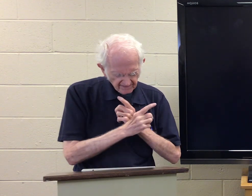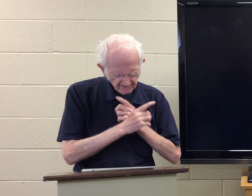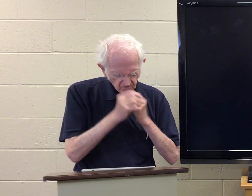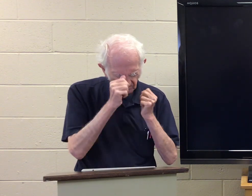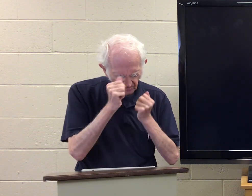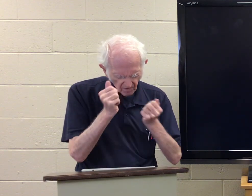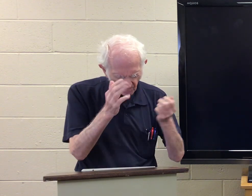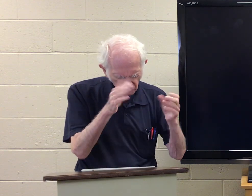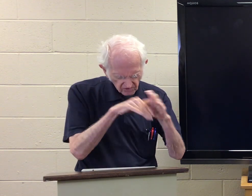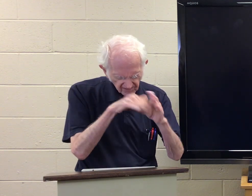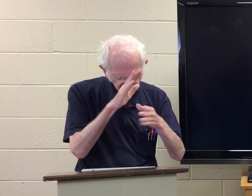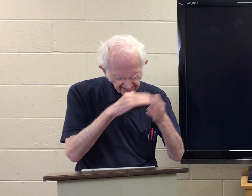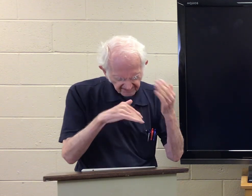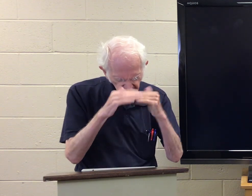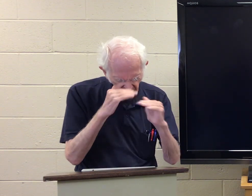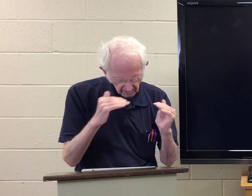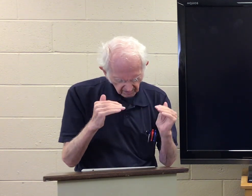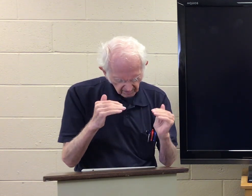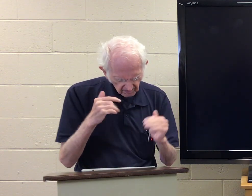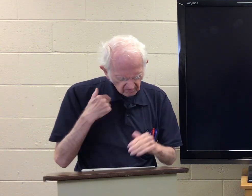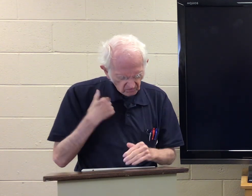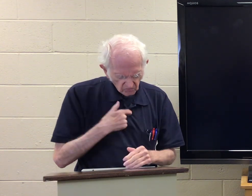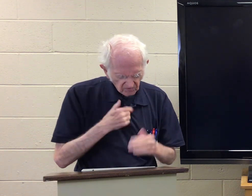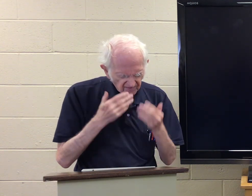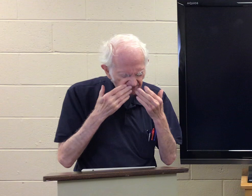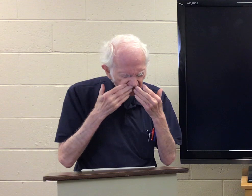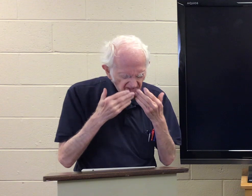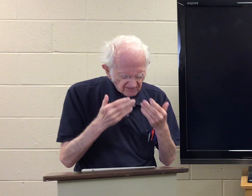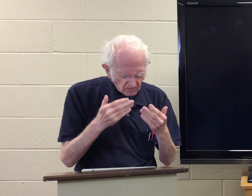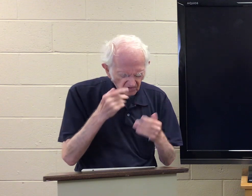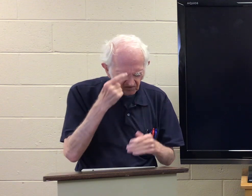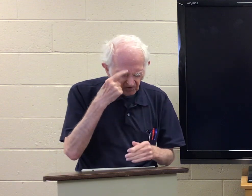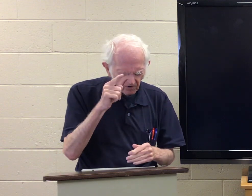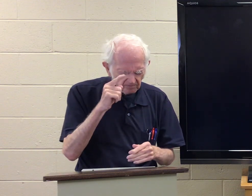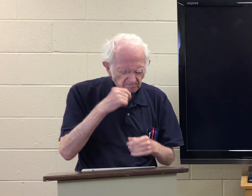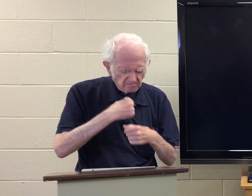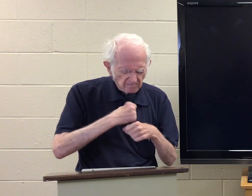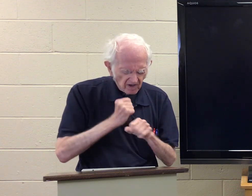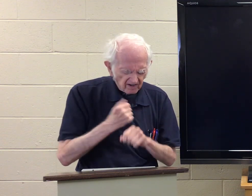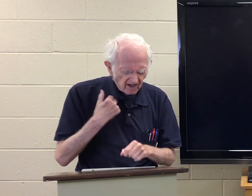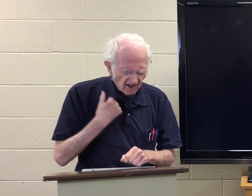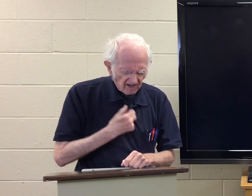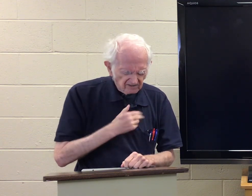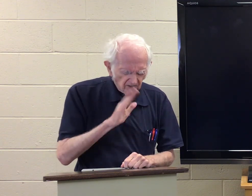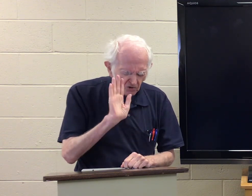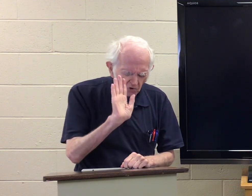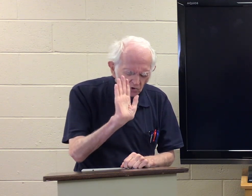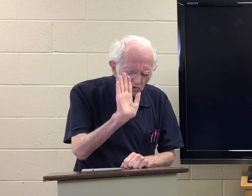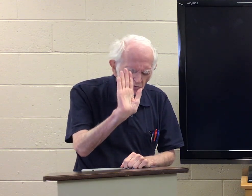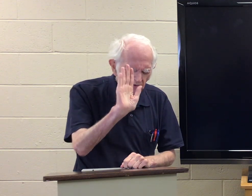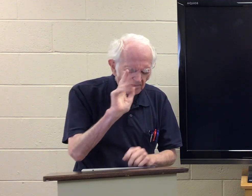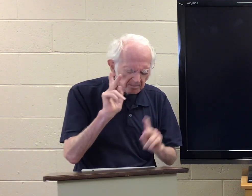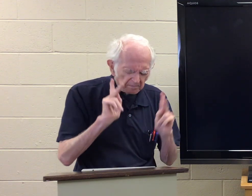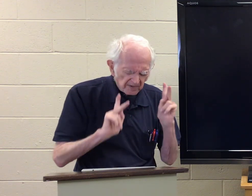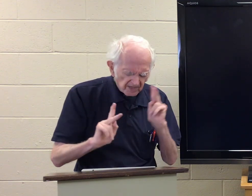Dear Father in heaven, we thank you for making us your people.